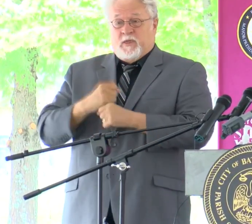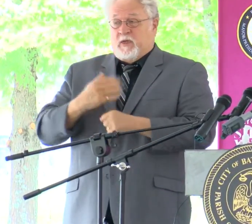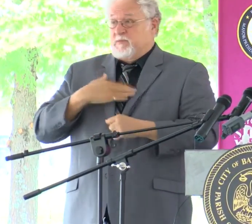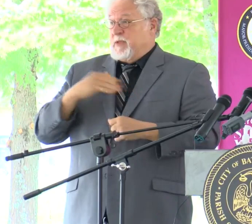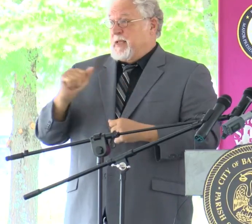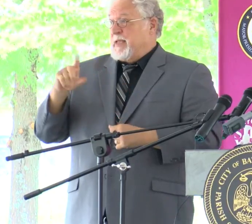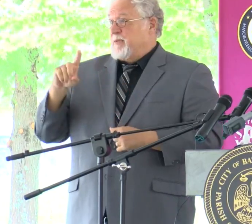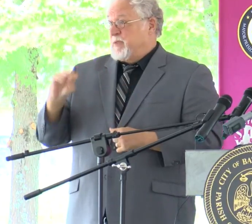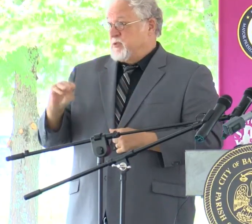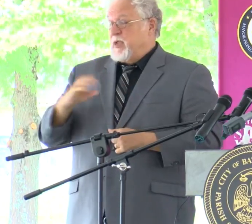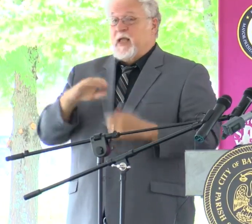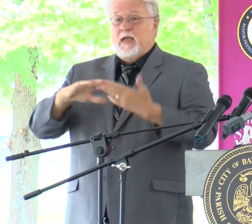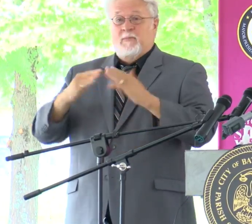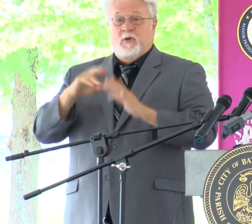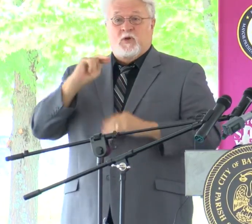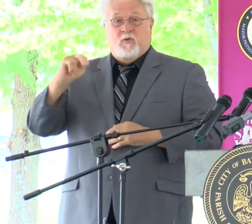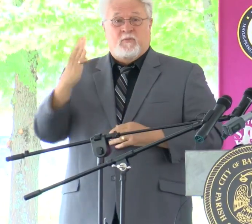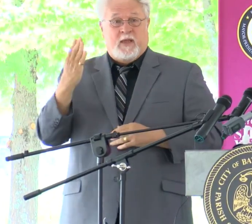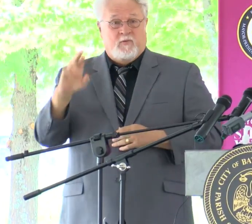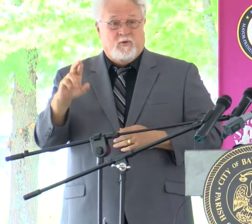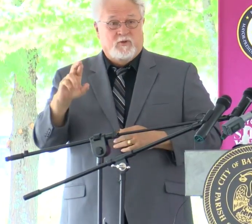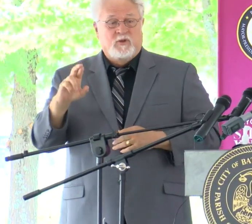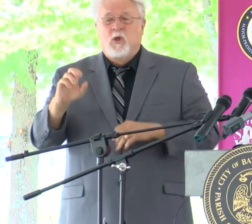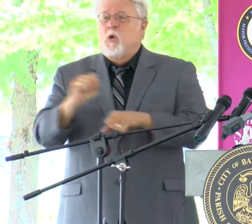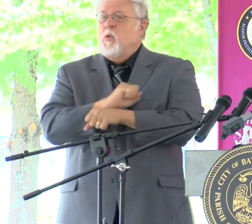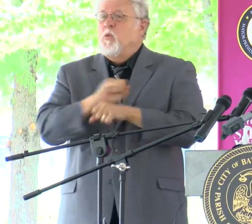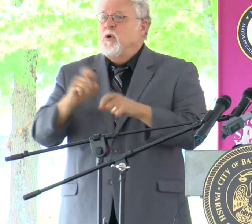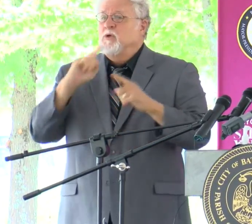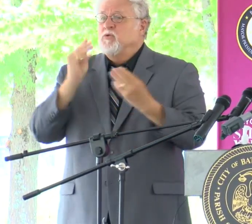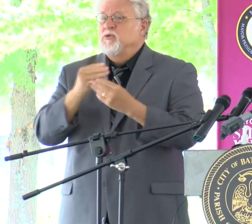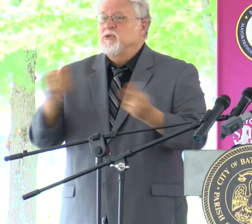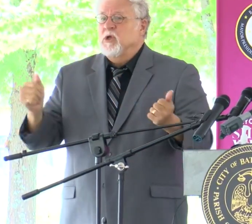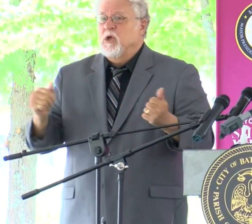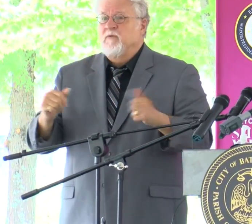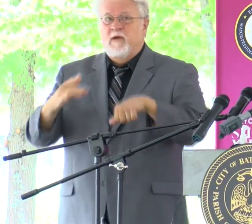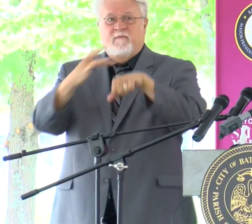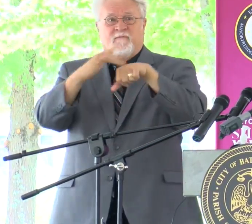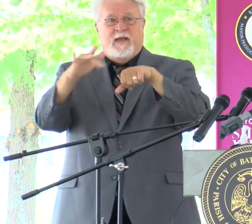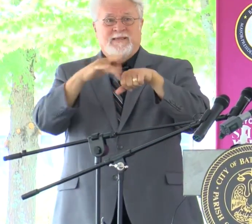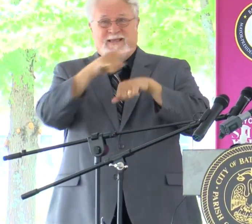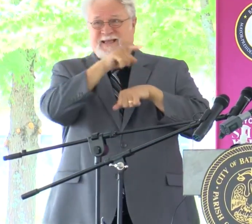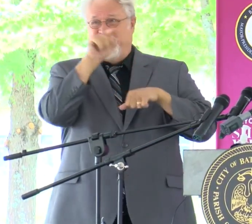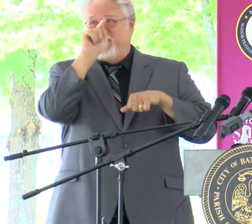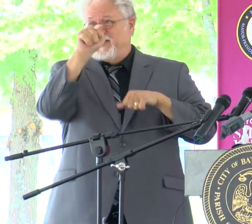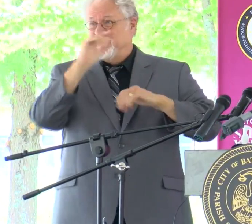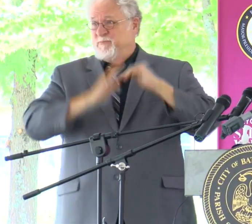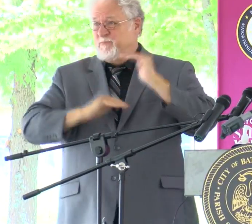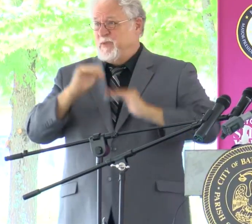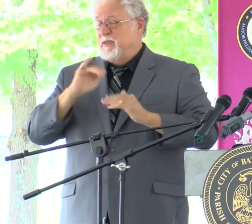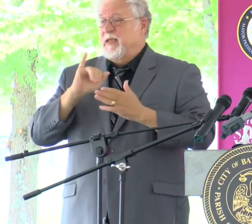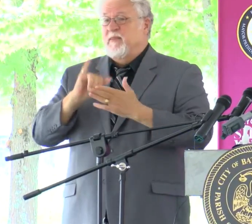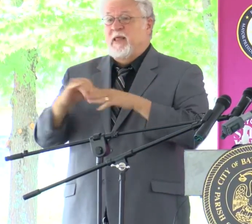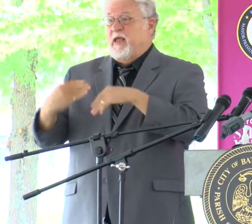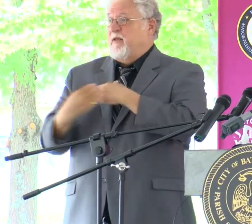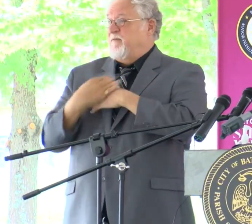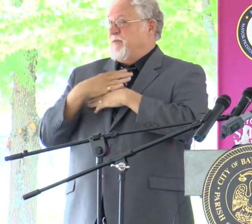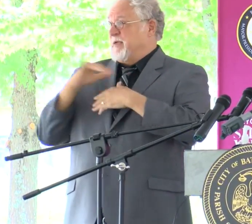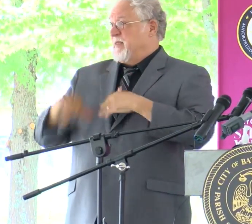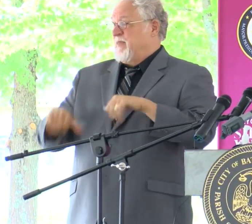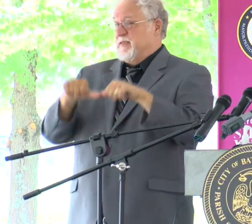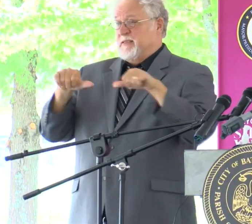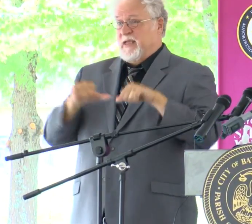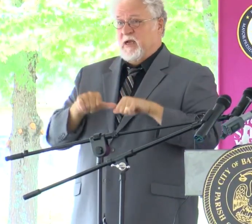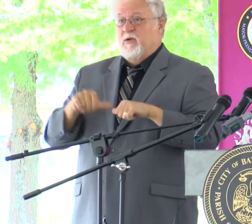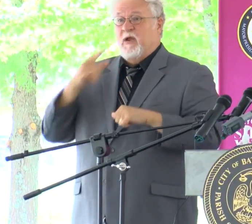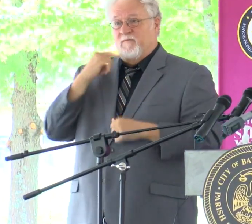the community in North Baton Rouge have worked to solve the vacancy in this facility that has affected this area